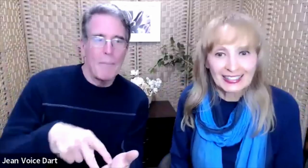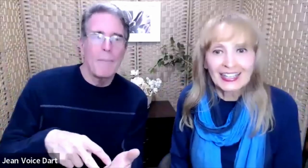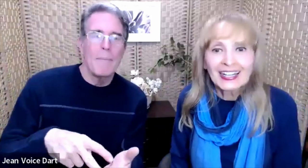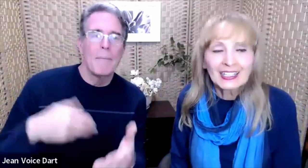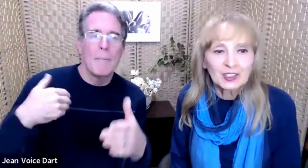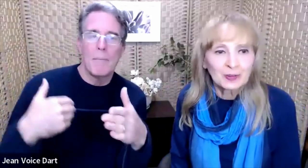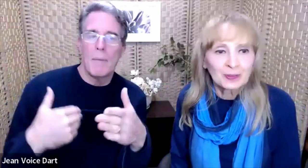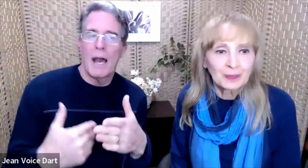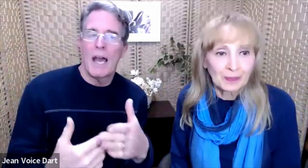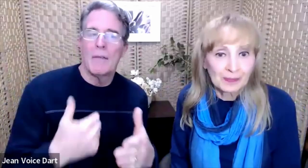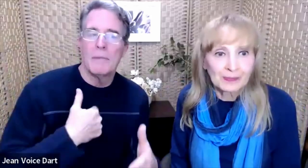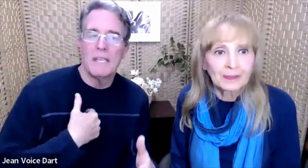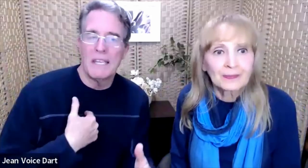By Me.